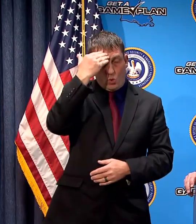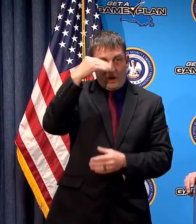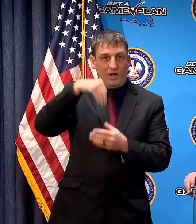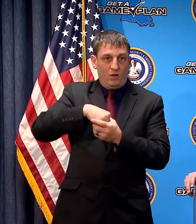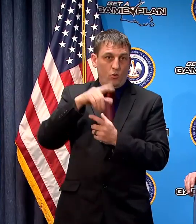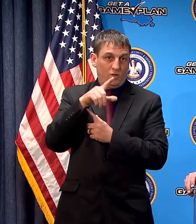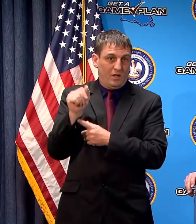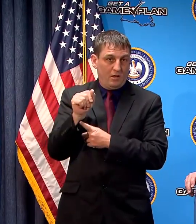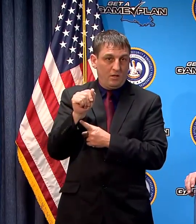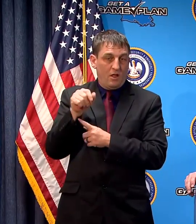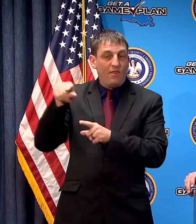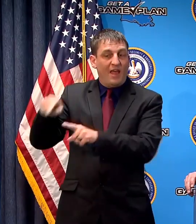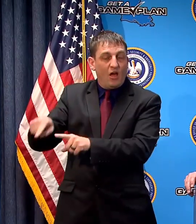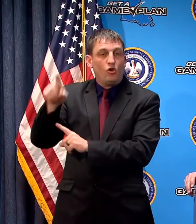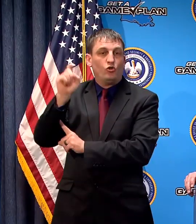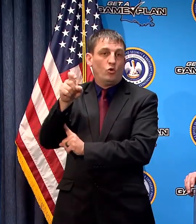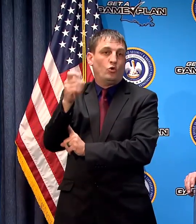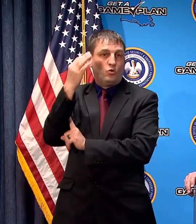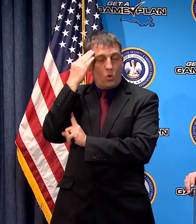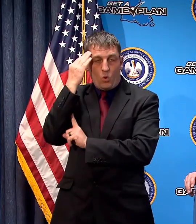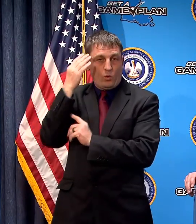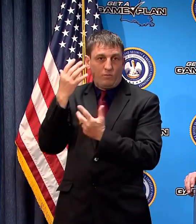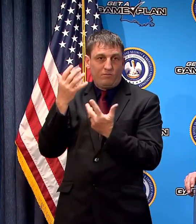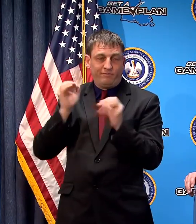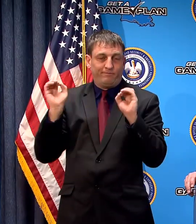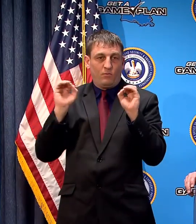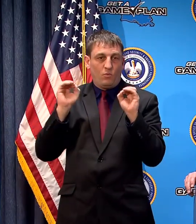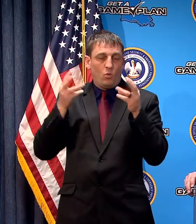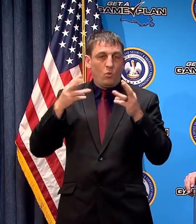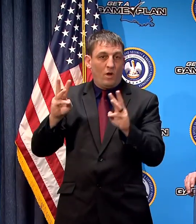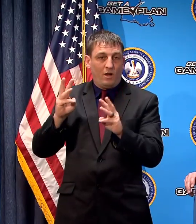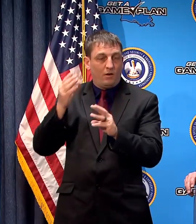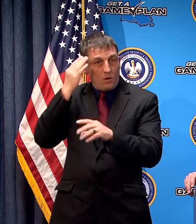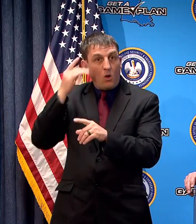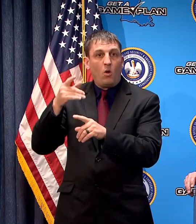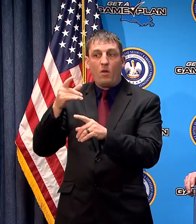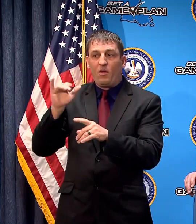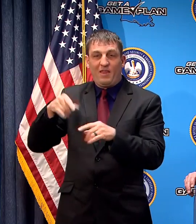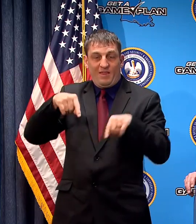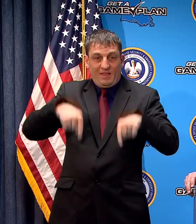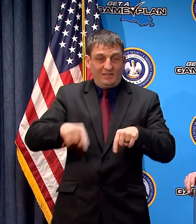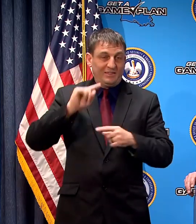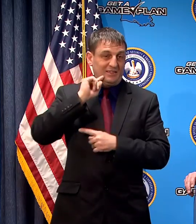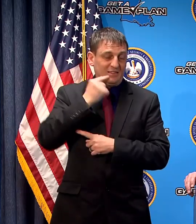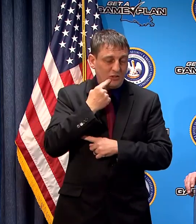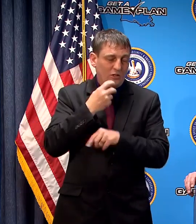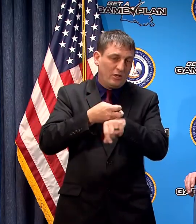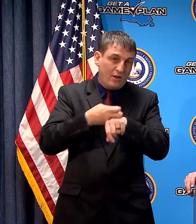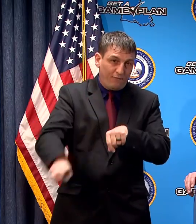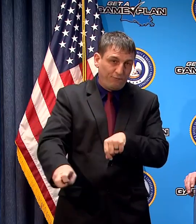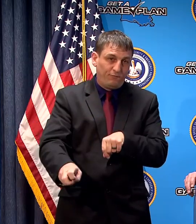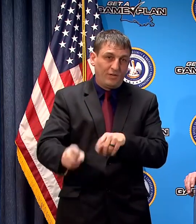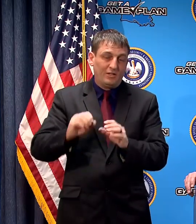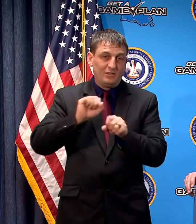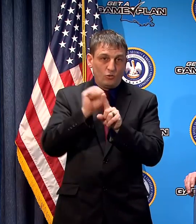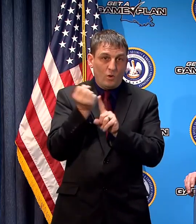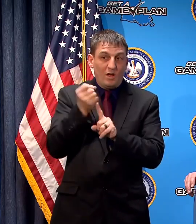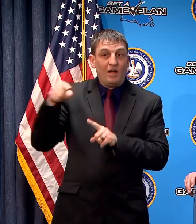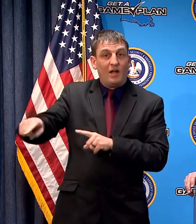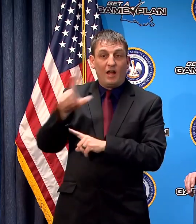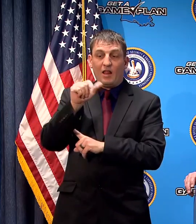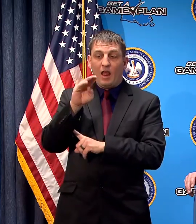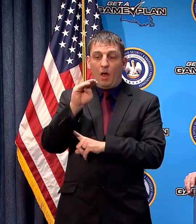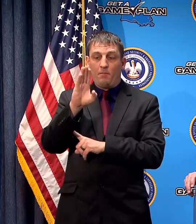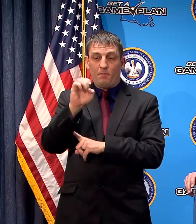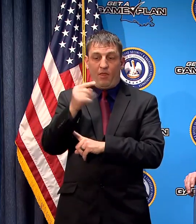facility and this is a very very tough situation but Lambeth House has always been an excellent